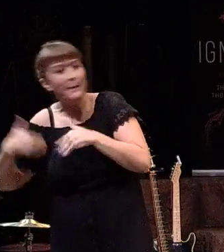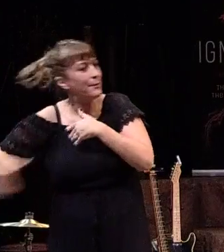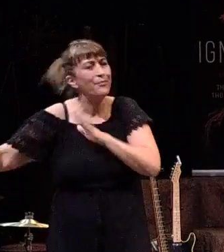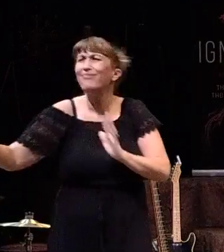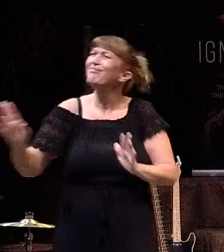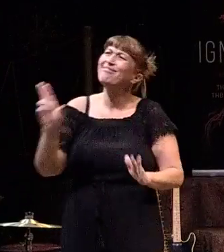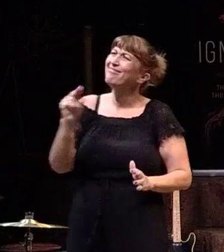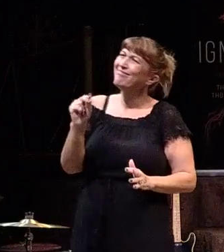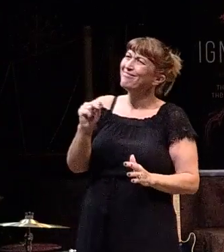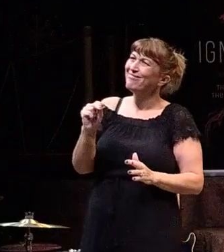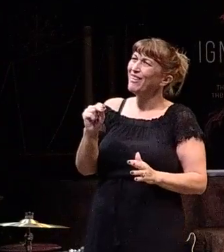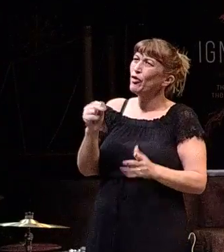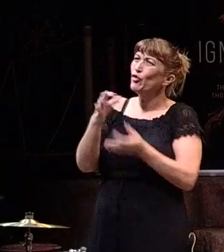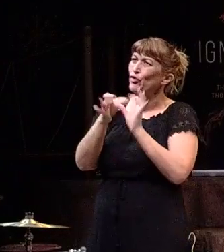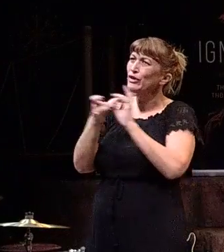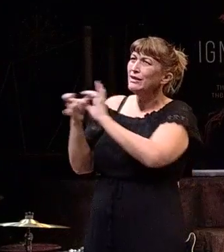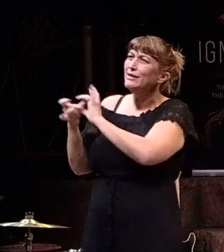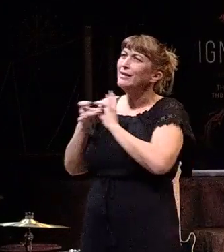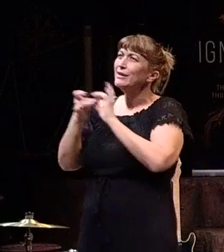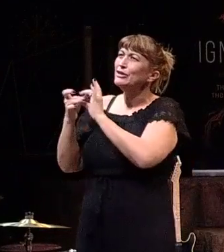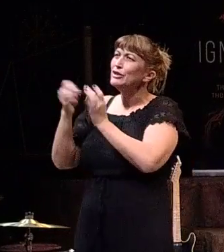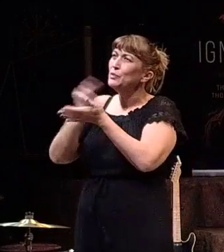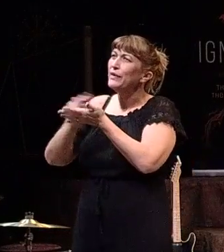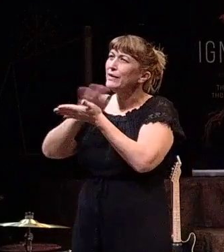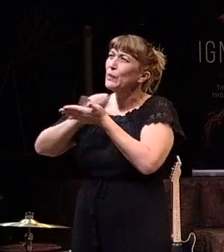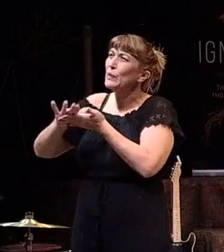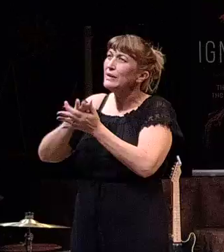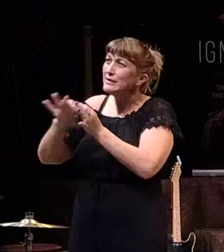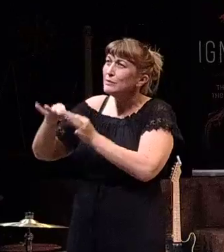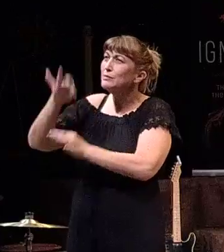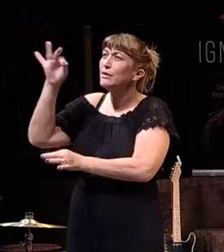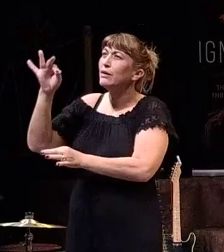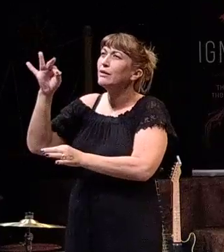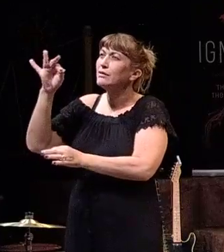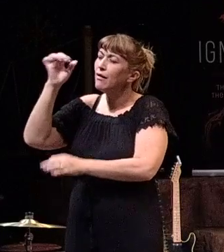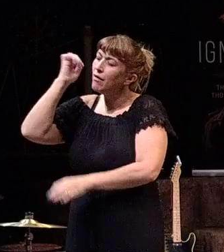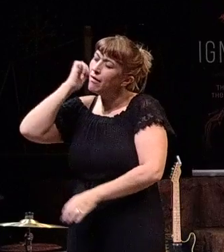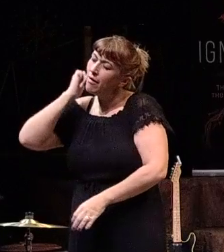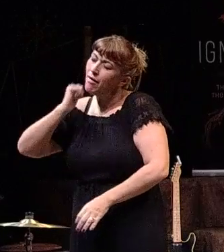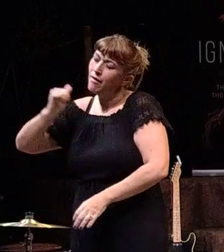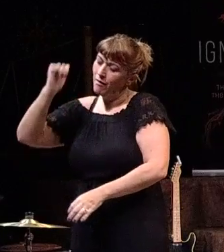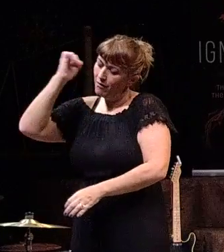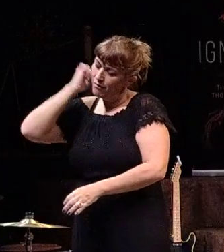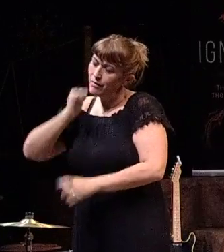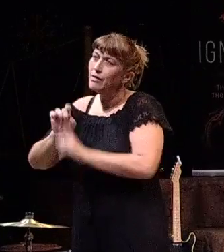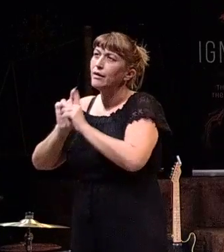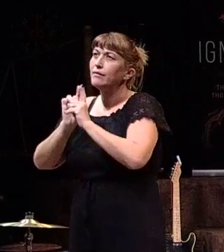The relationship that we have with the Spirit is one of a day-to-day walking.